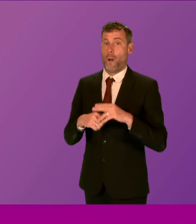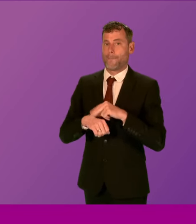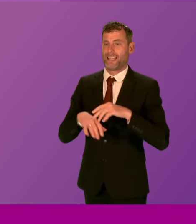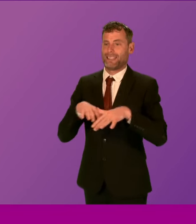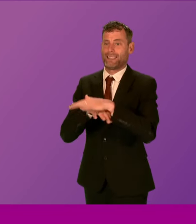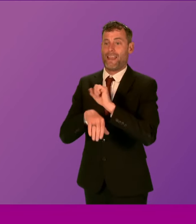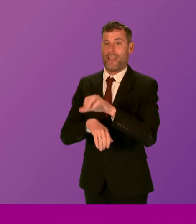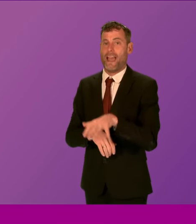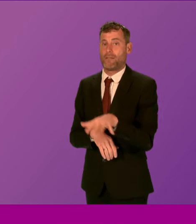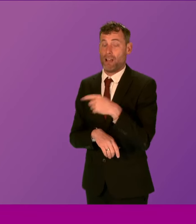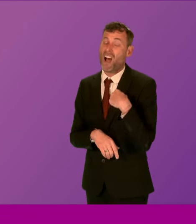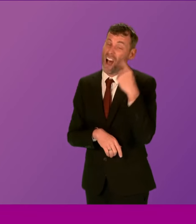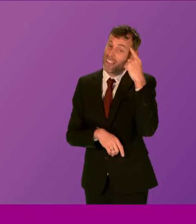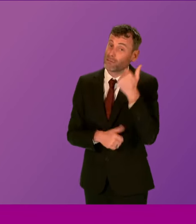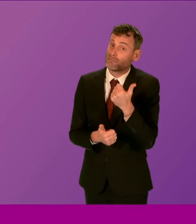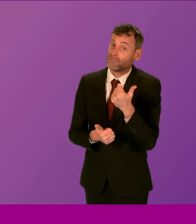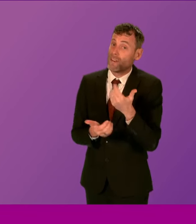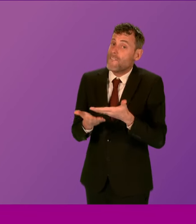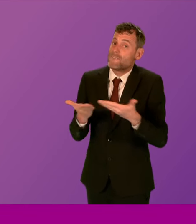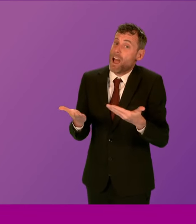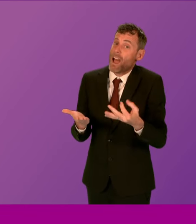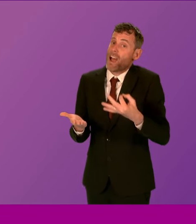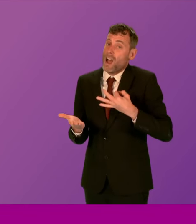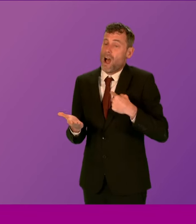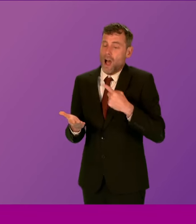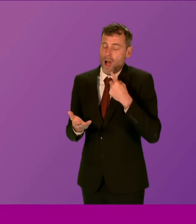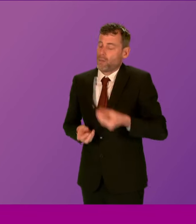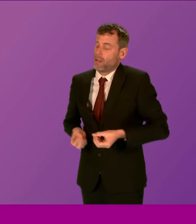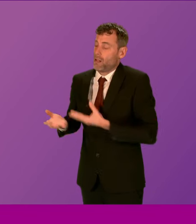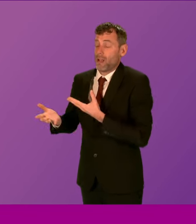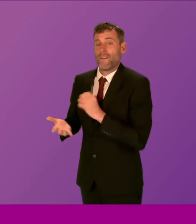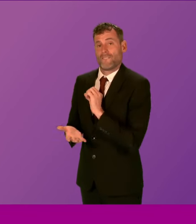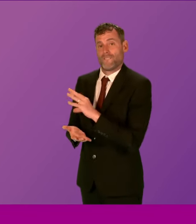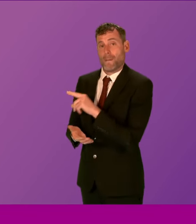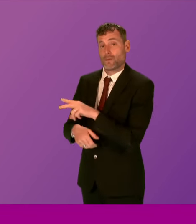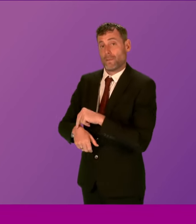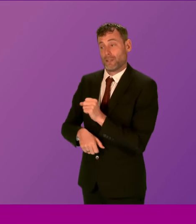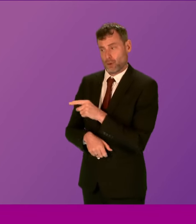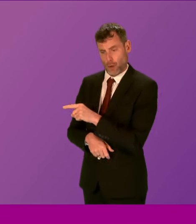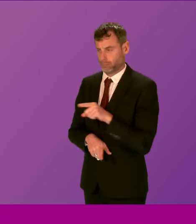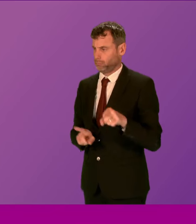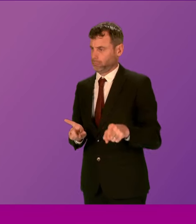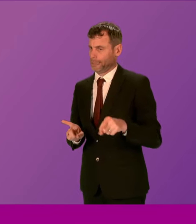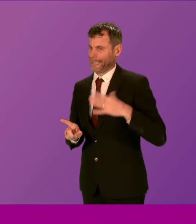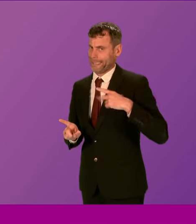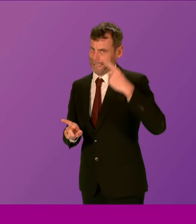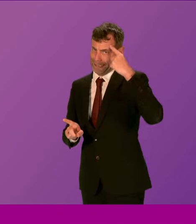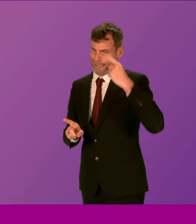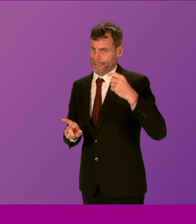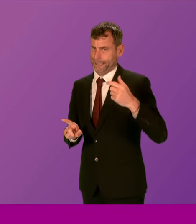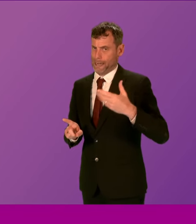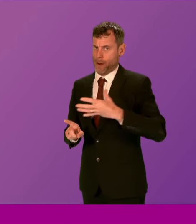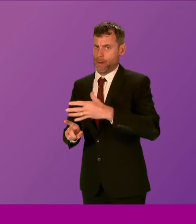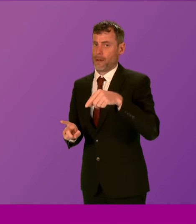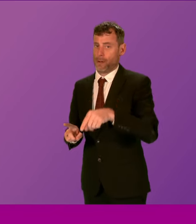made by Mr Swinney, and I'm sure that's fed back through my office, to Police Scotland. Well, these issues are, of course, at the